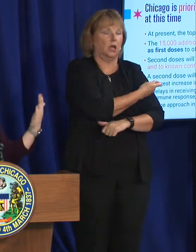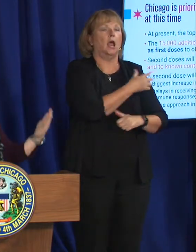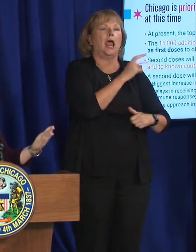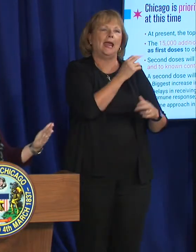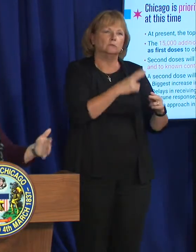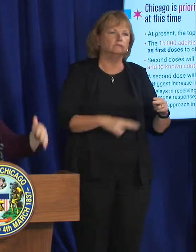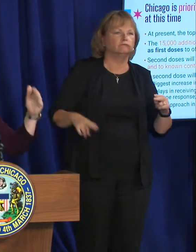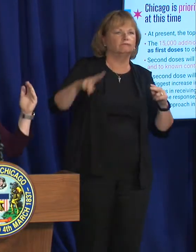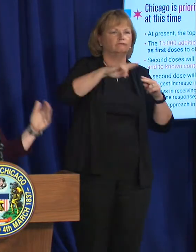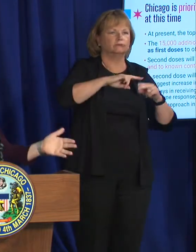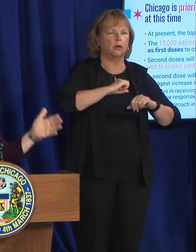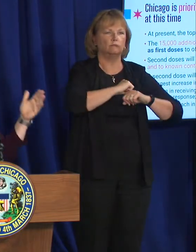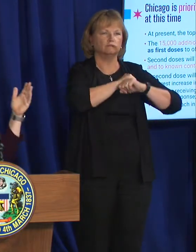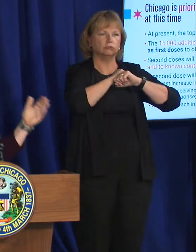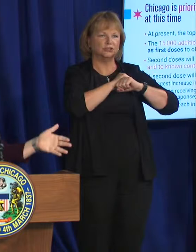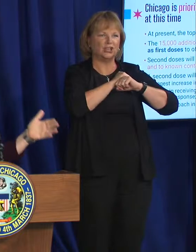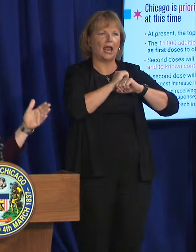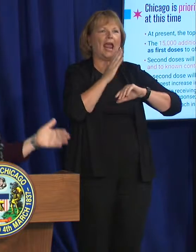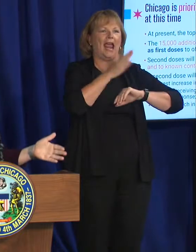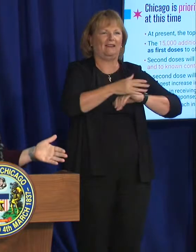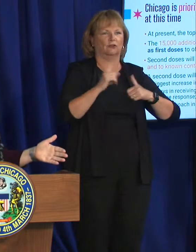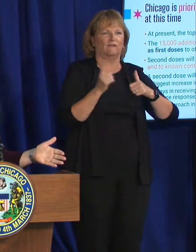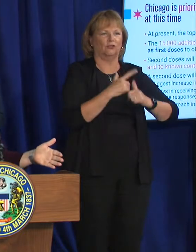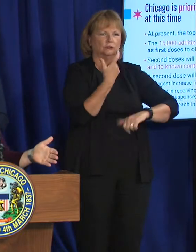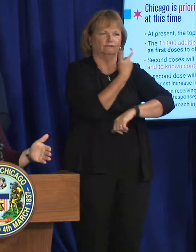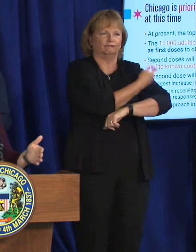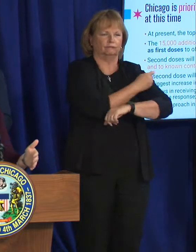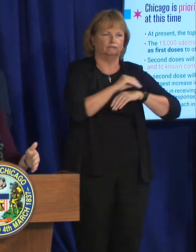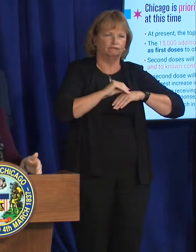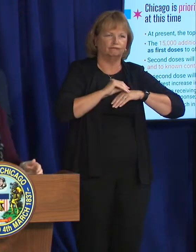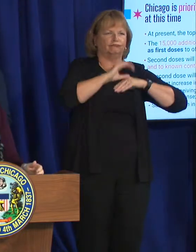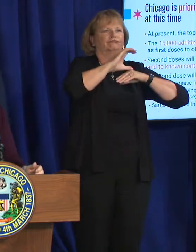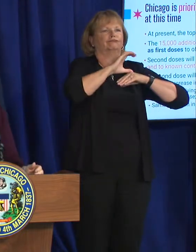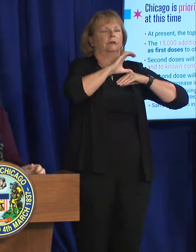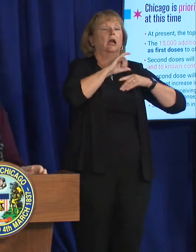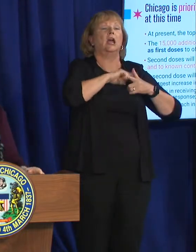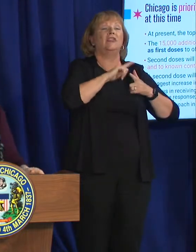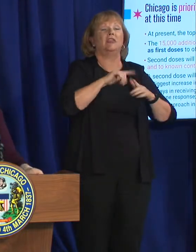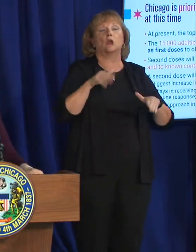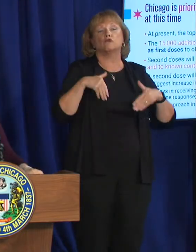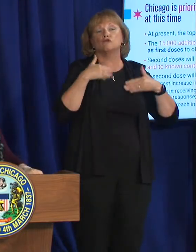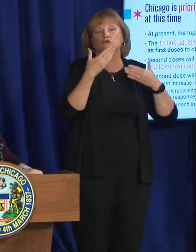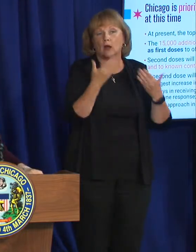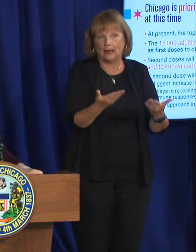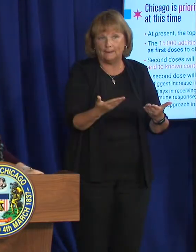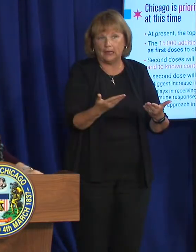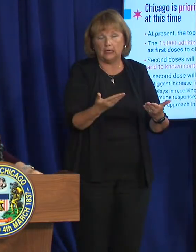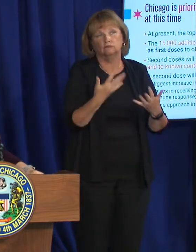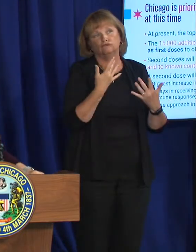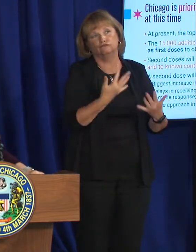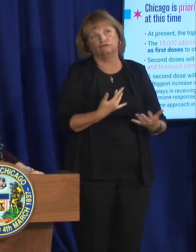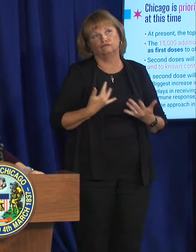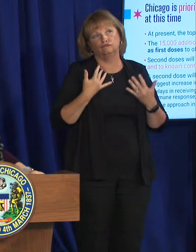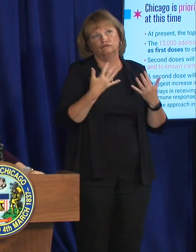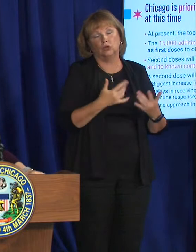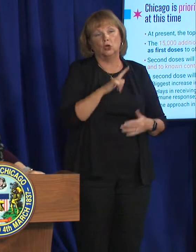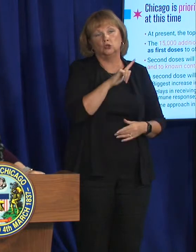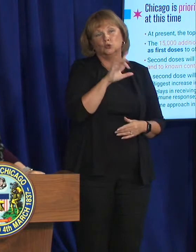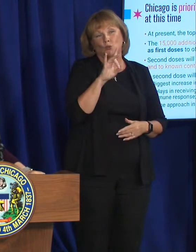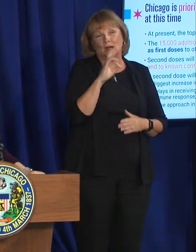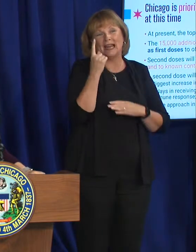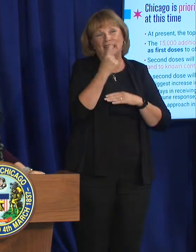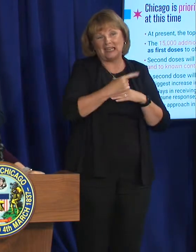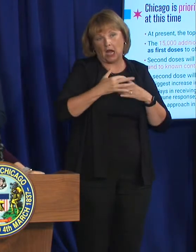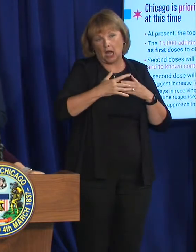increase in protection comes after that first dose. And then the recommendation is that at least 28 days later,